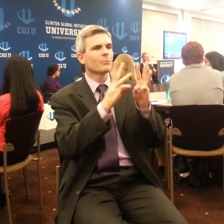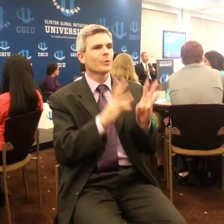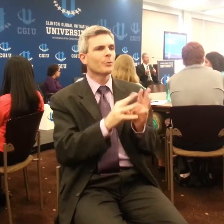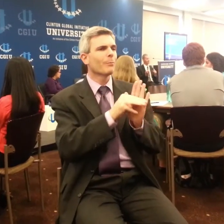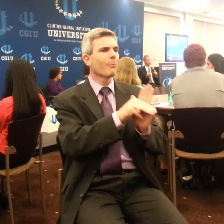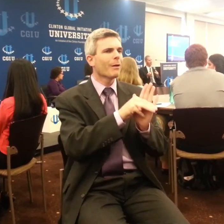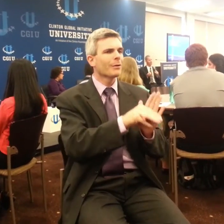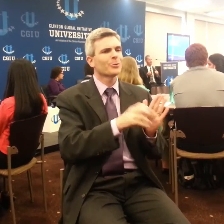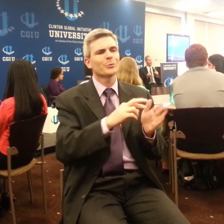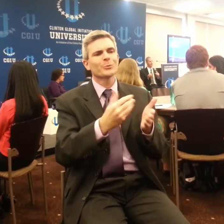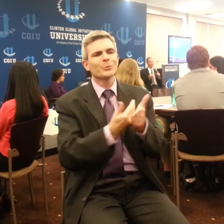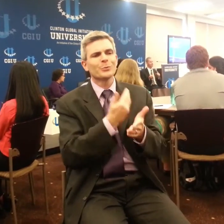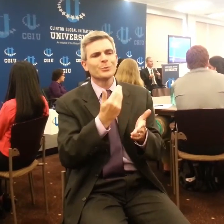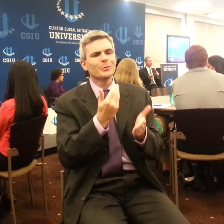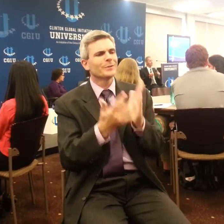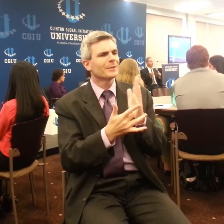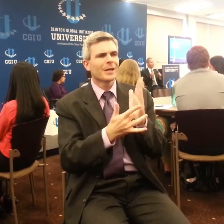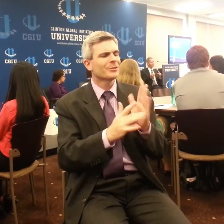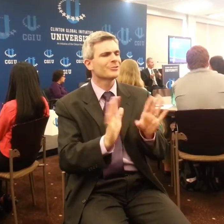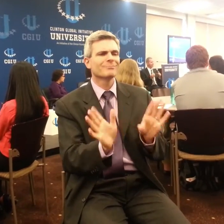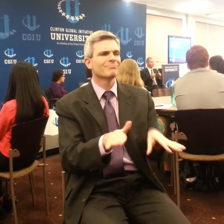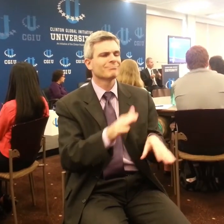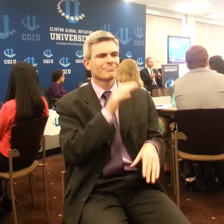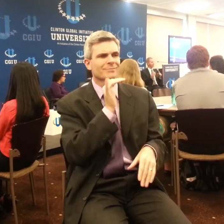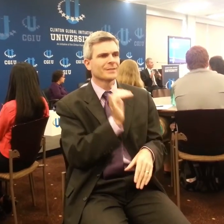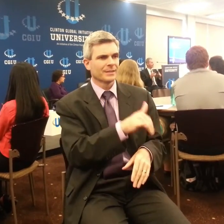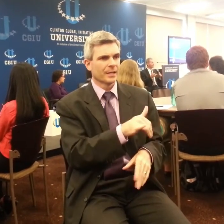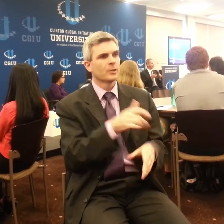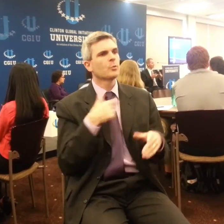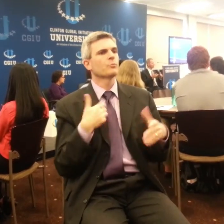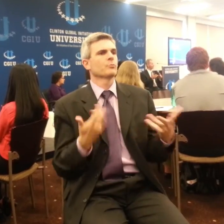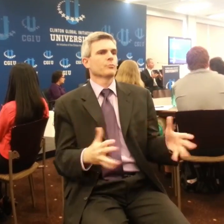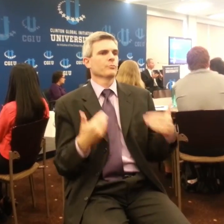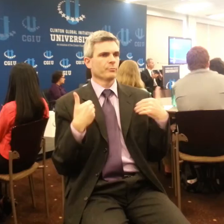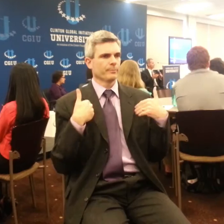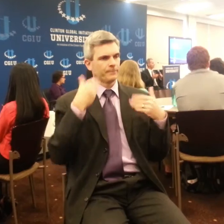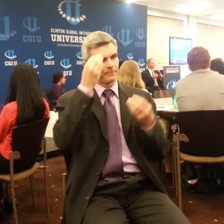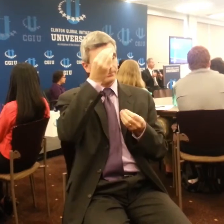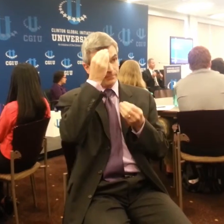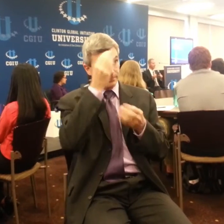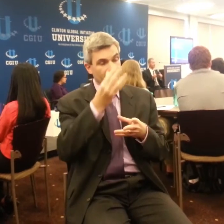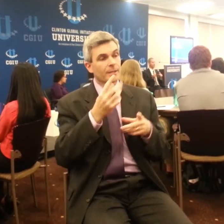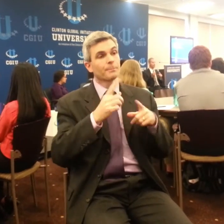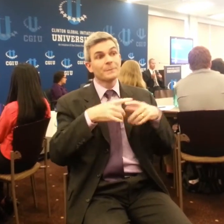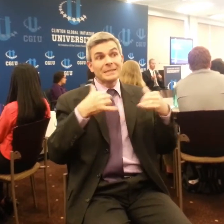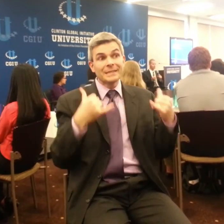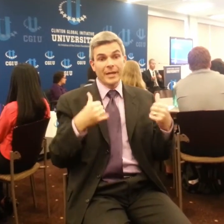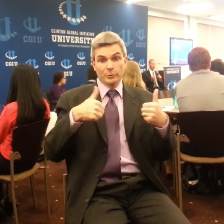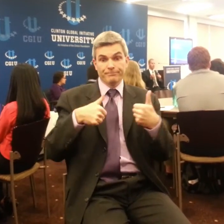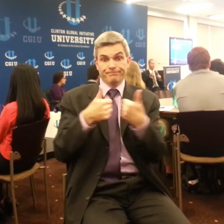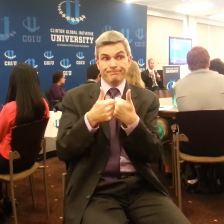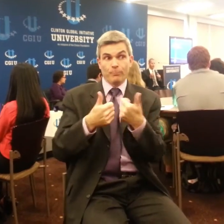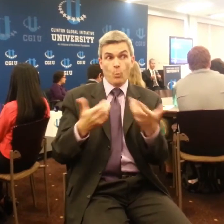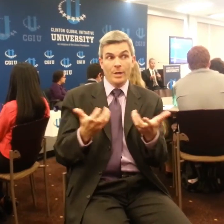have the information we need now. In many cases, the challenges that we face are inherently social, political,